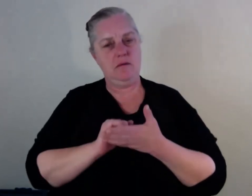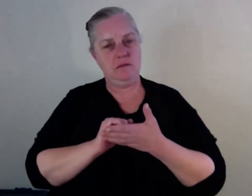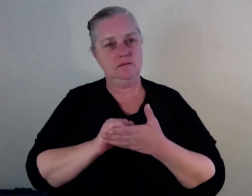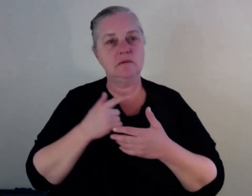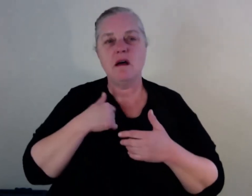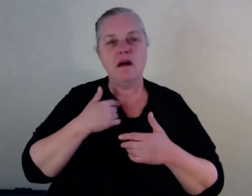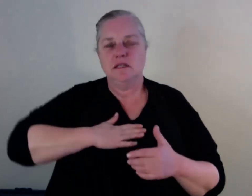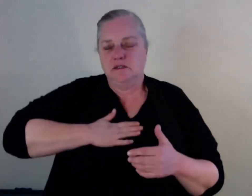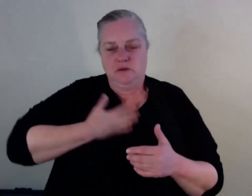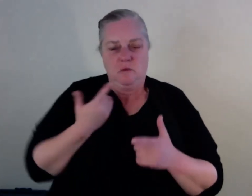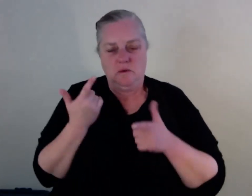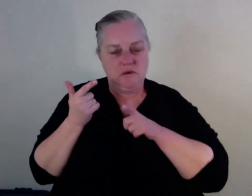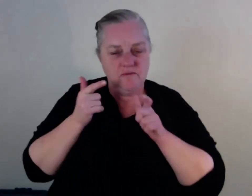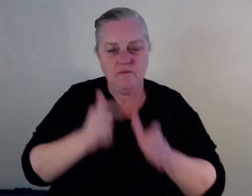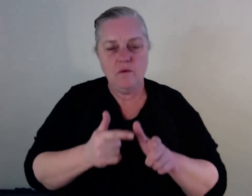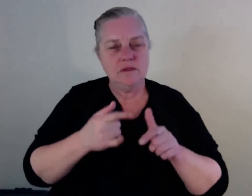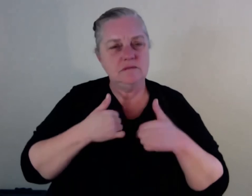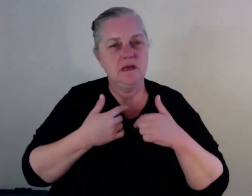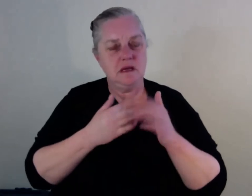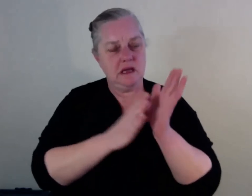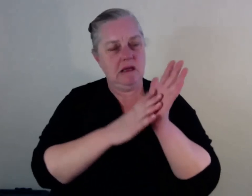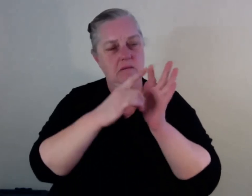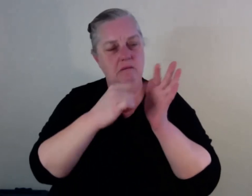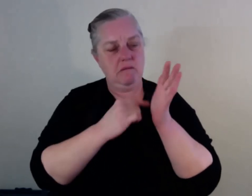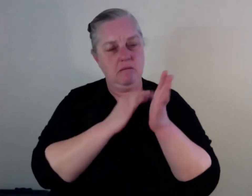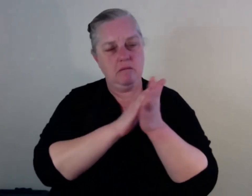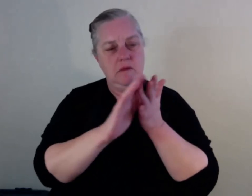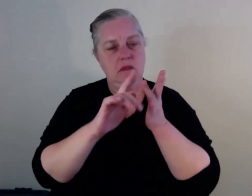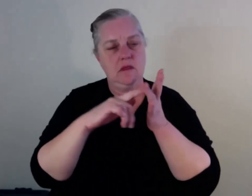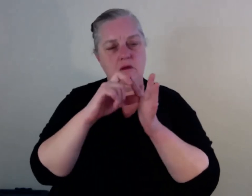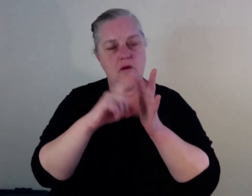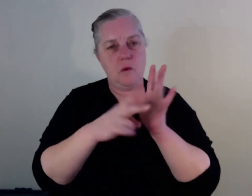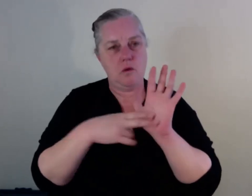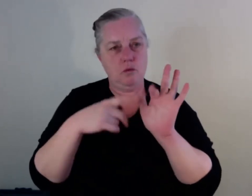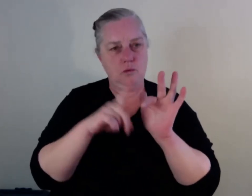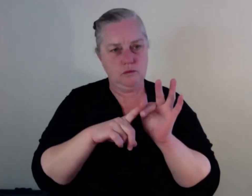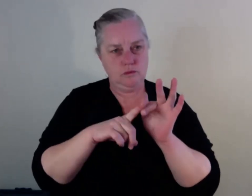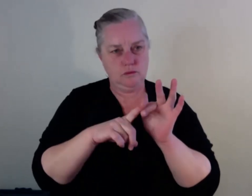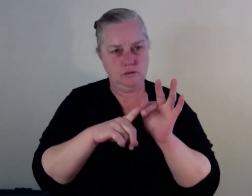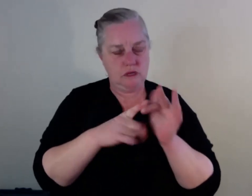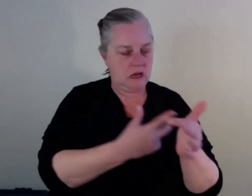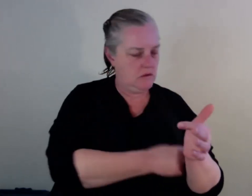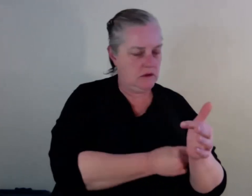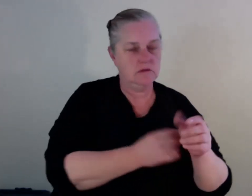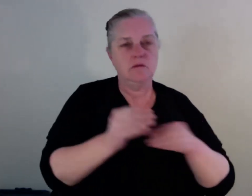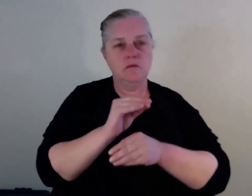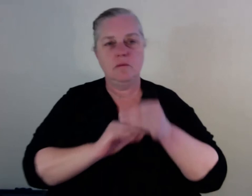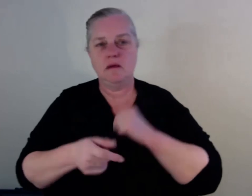methadone as a treatment for heroin addiction. That's a personal thing. It works for a lot of people. For me, it doesn't. You know, I'm a person